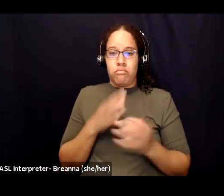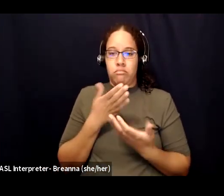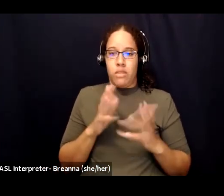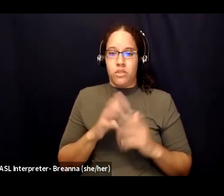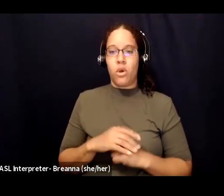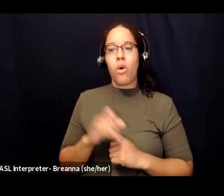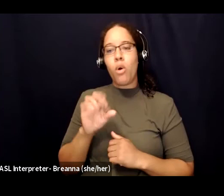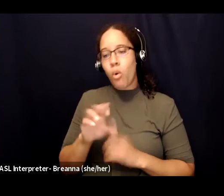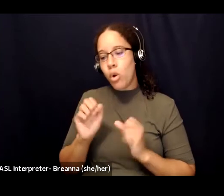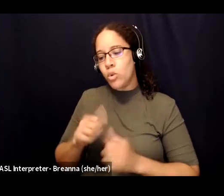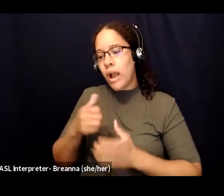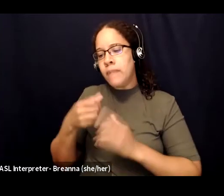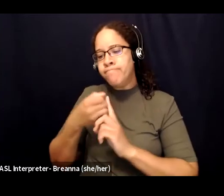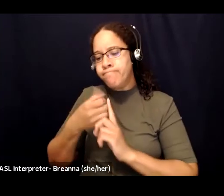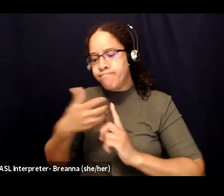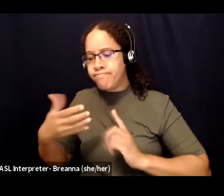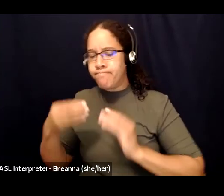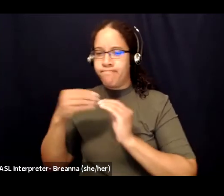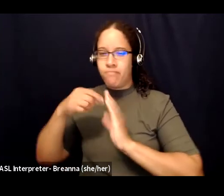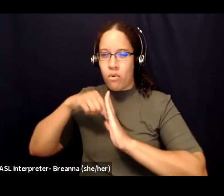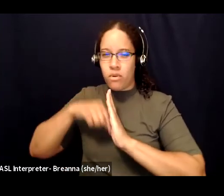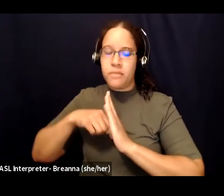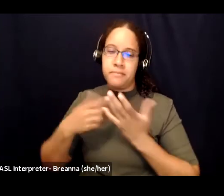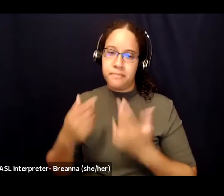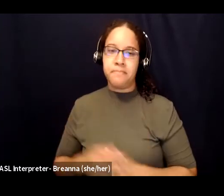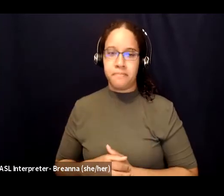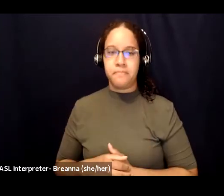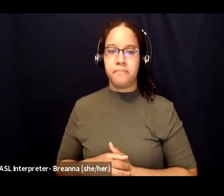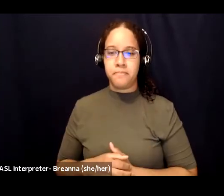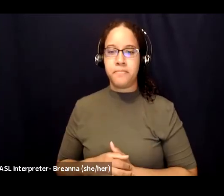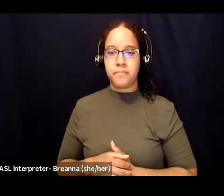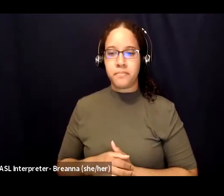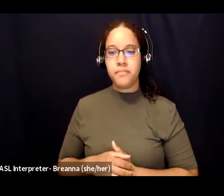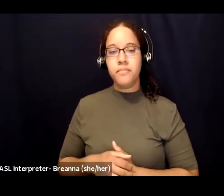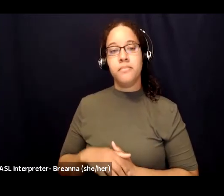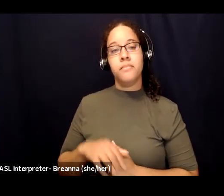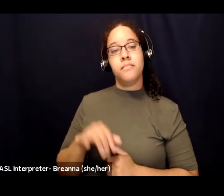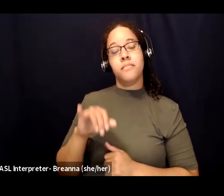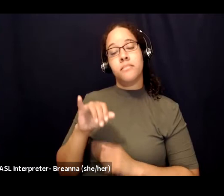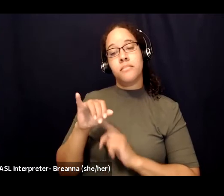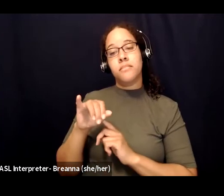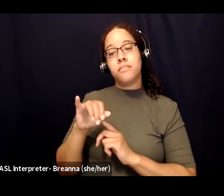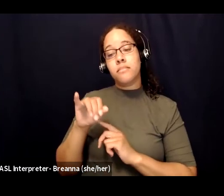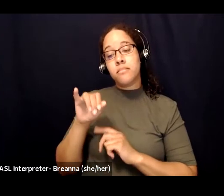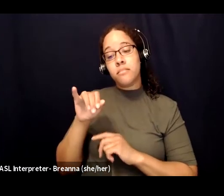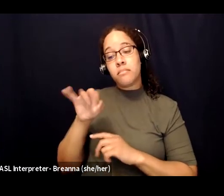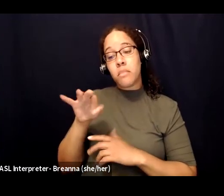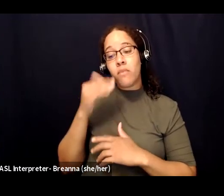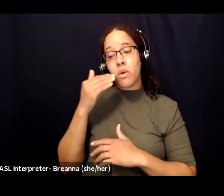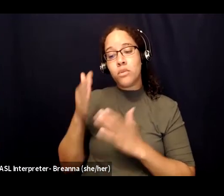or prove things that might be an indicator to you where you can ask them you know hey it kind of sounds like you're asking